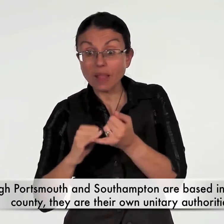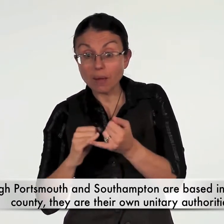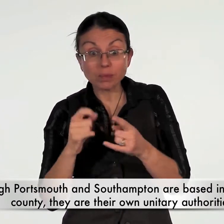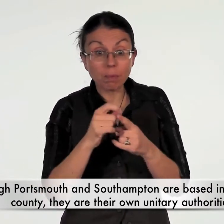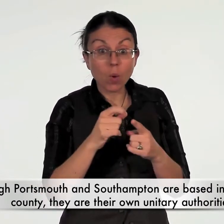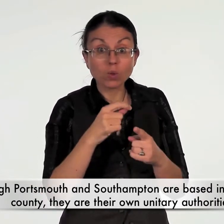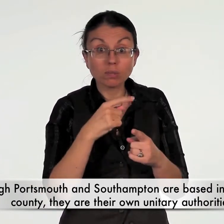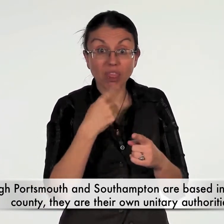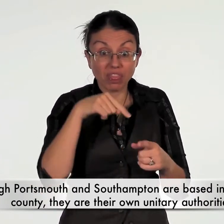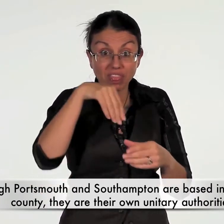based in Hampshire,